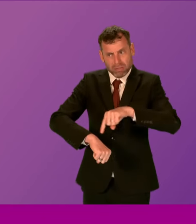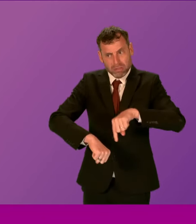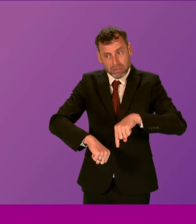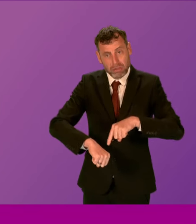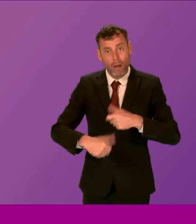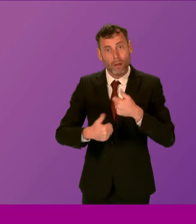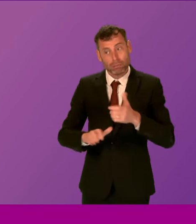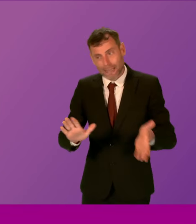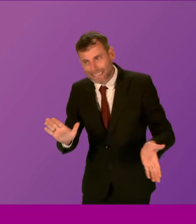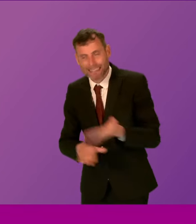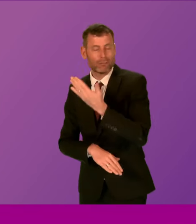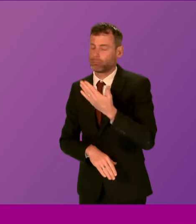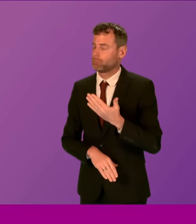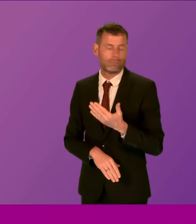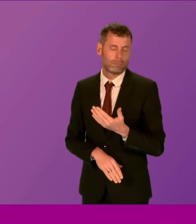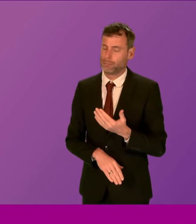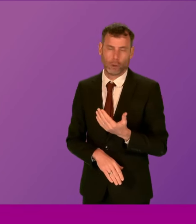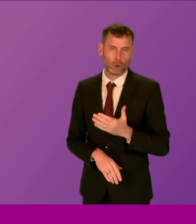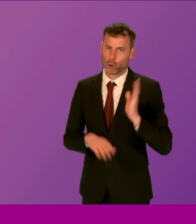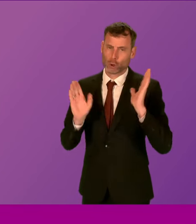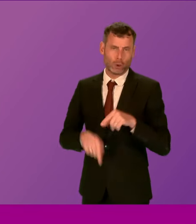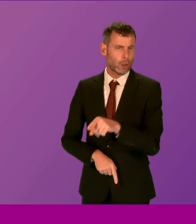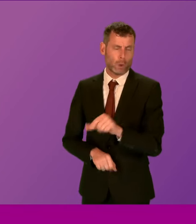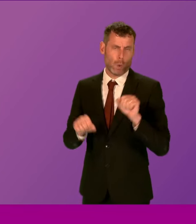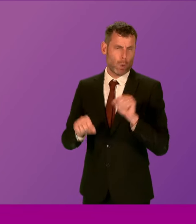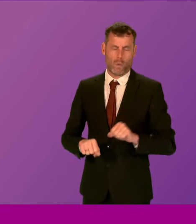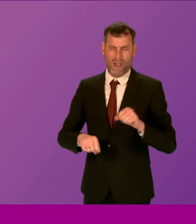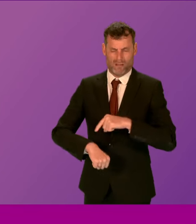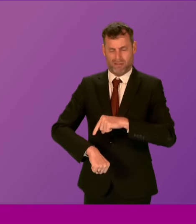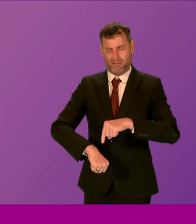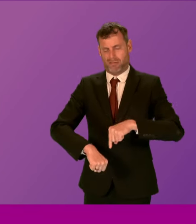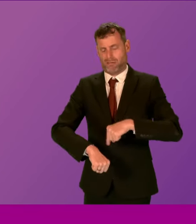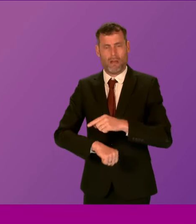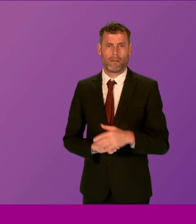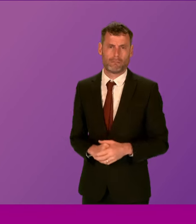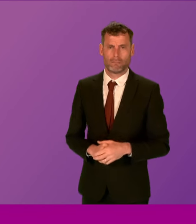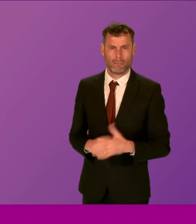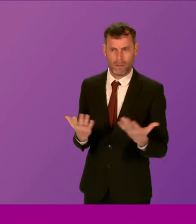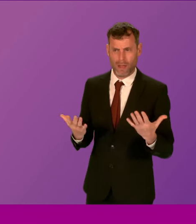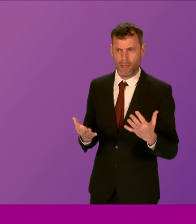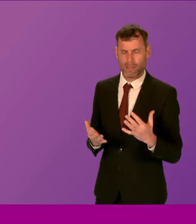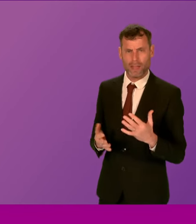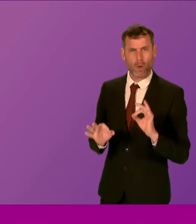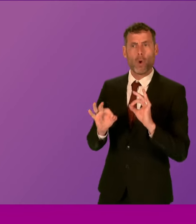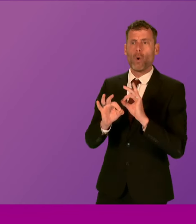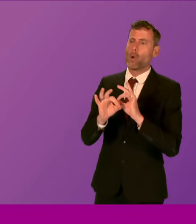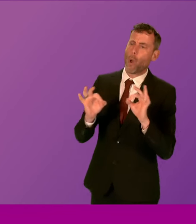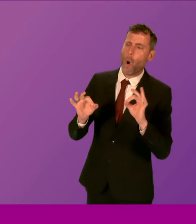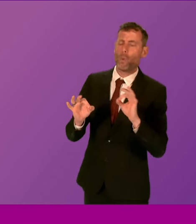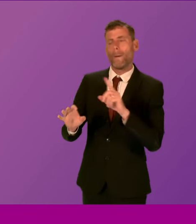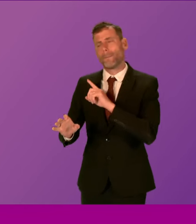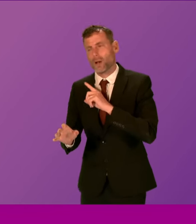not acceptable. And I'm afraid there is no reason that can justify that level